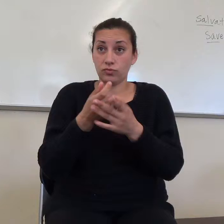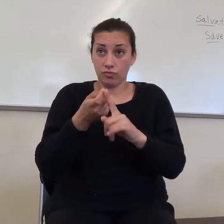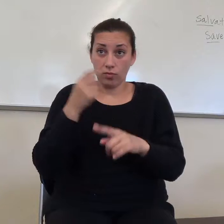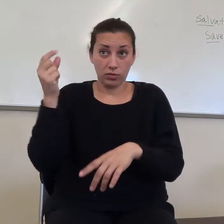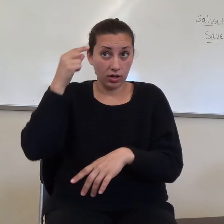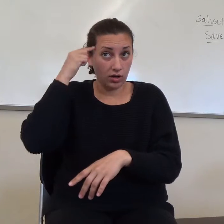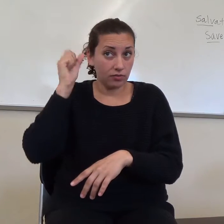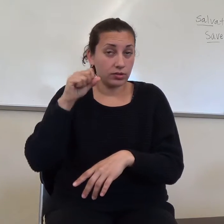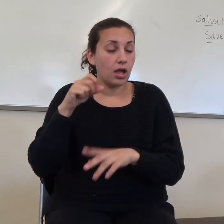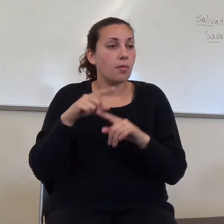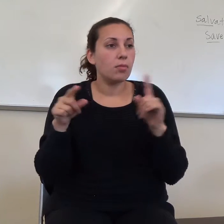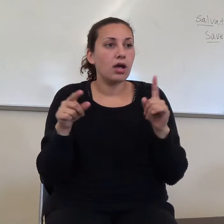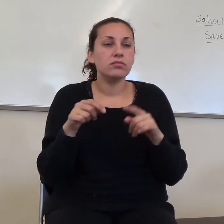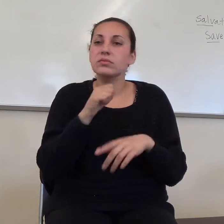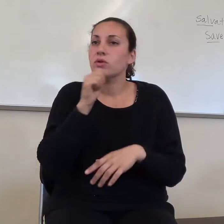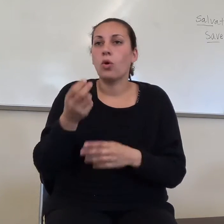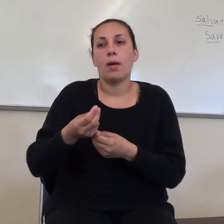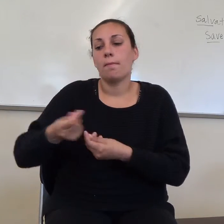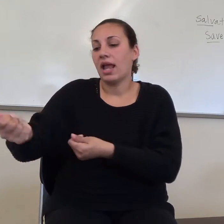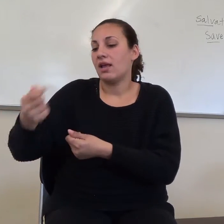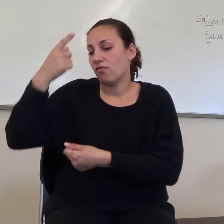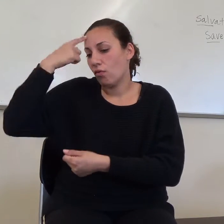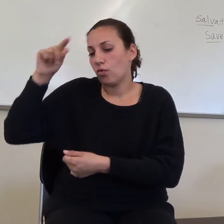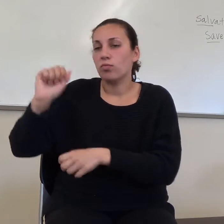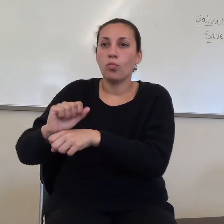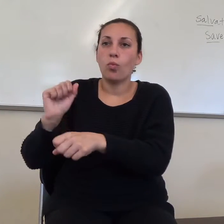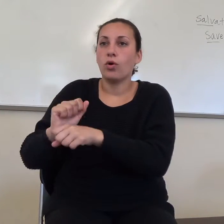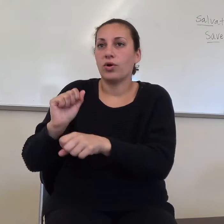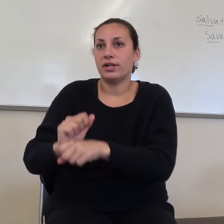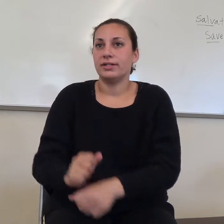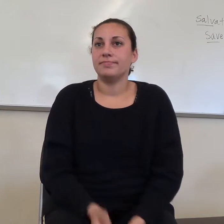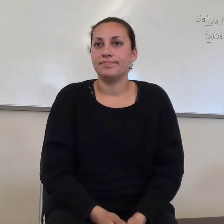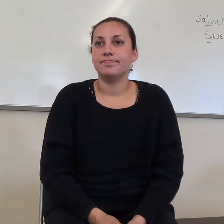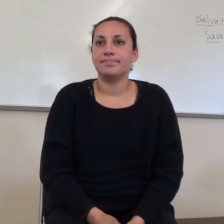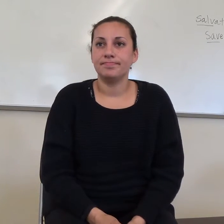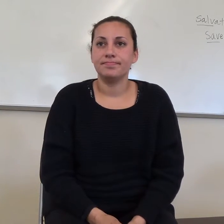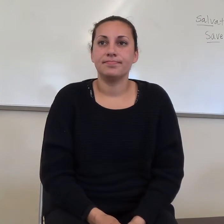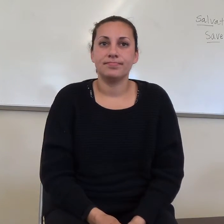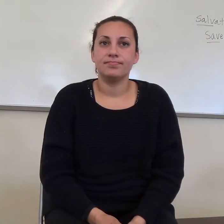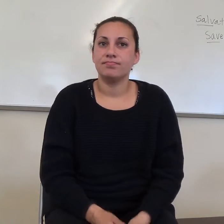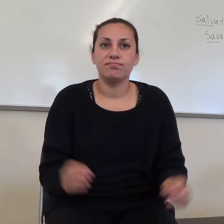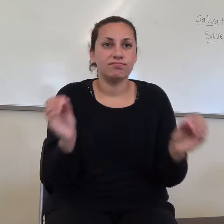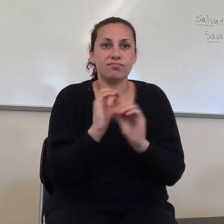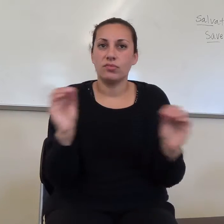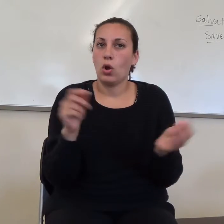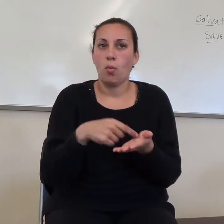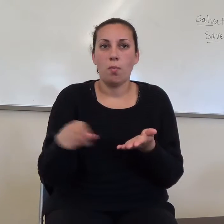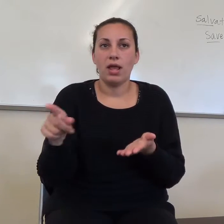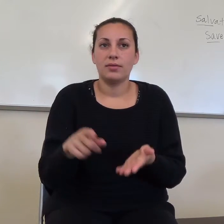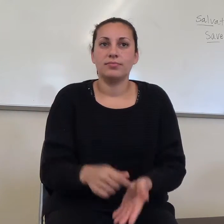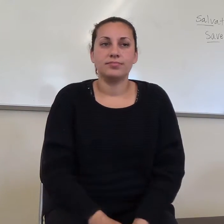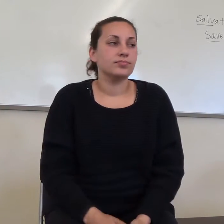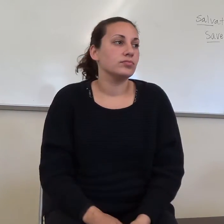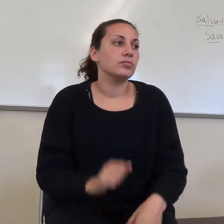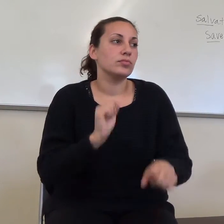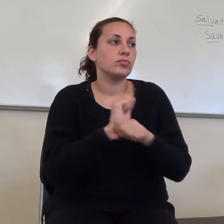They don't get paid for their work. Okay, is that what you were going to say? Yeah, they don't get paid. That's the issue. A non-profit group